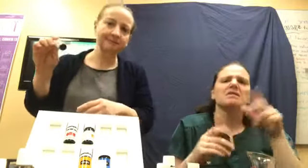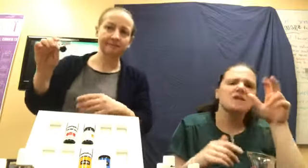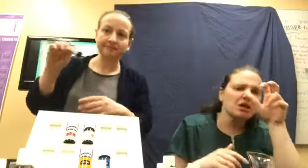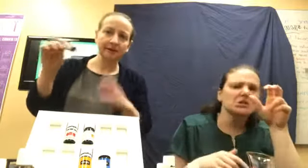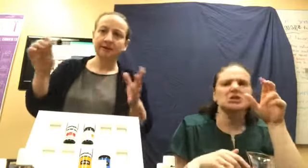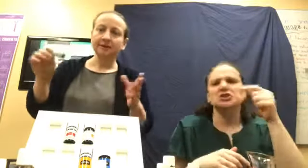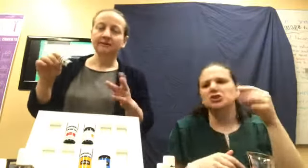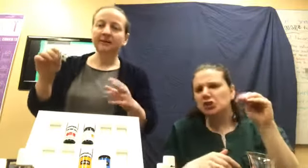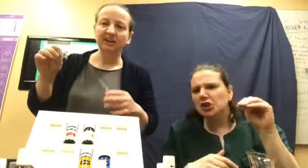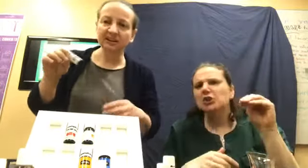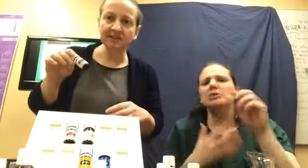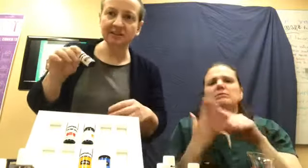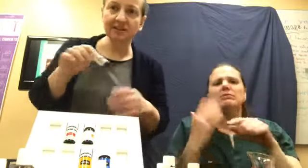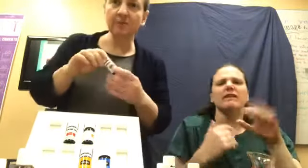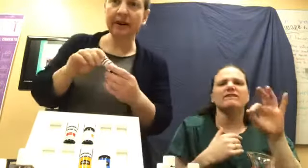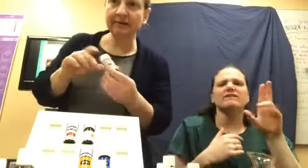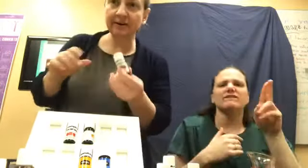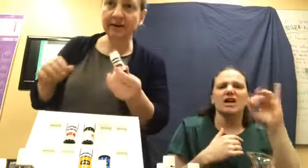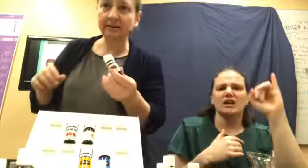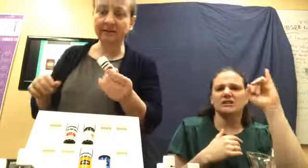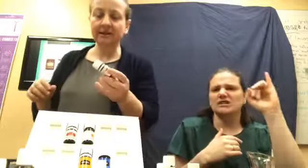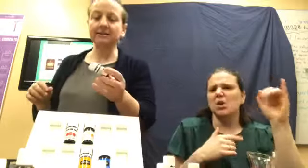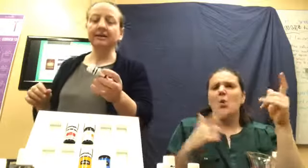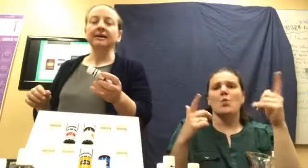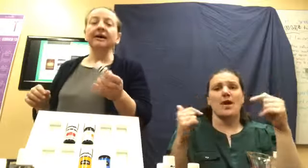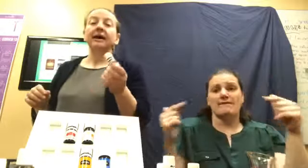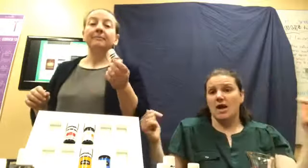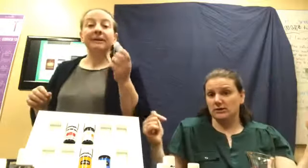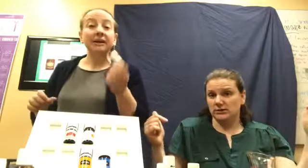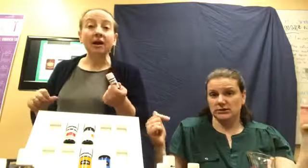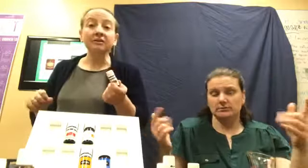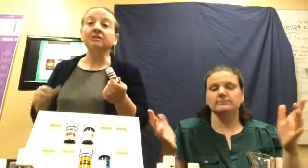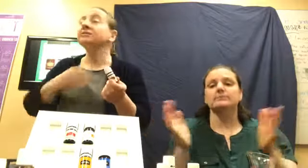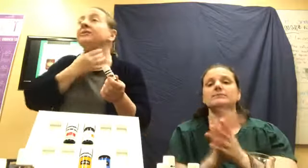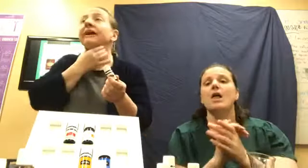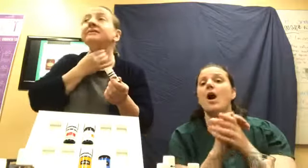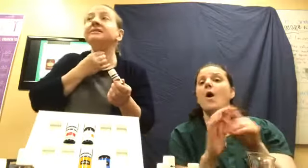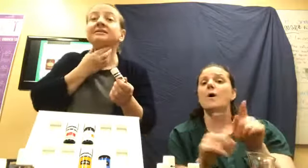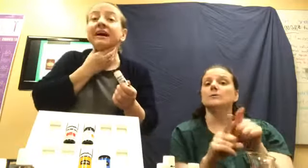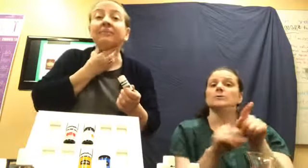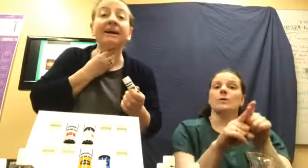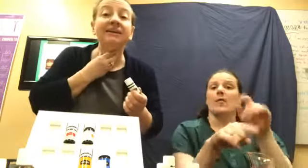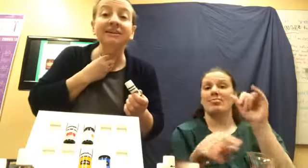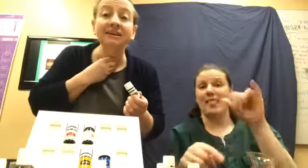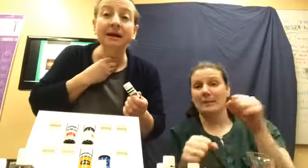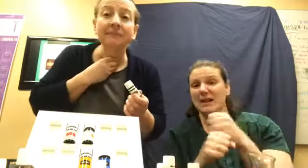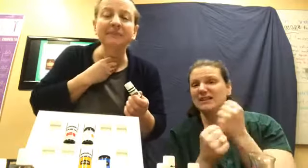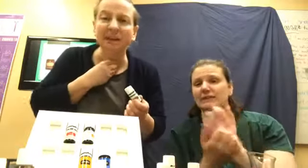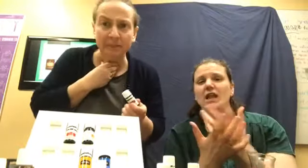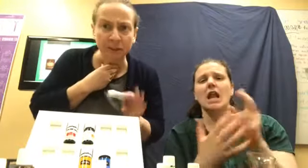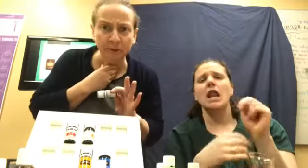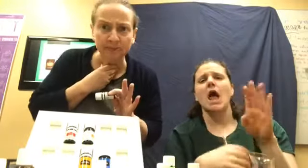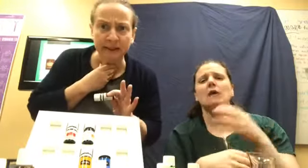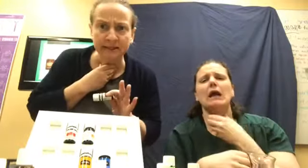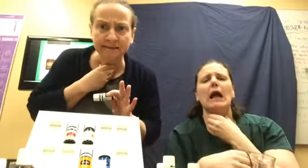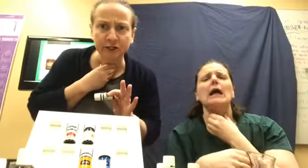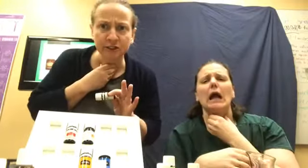fungus and whatever else it is. Um, but it also, so that's, that'll make everything numb. It'll be super spicy at first,